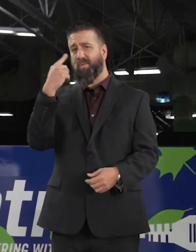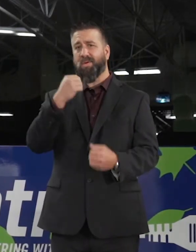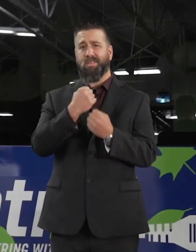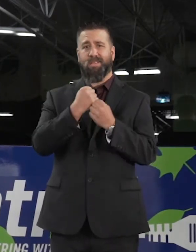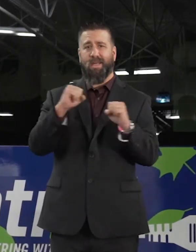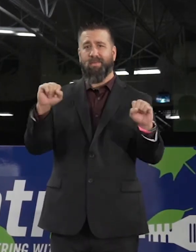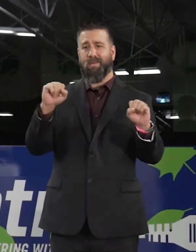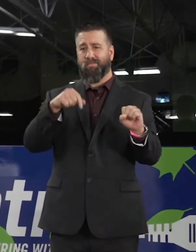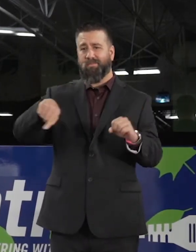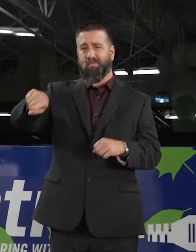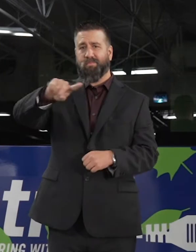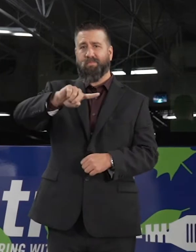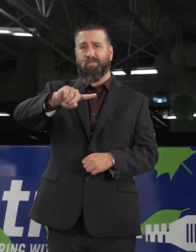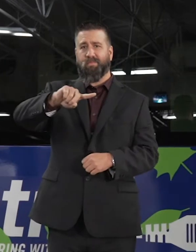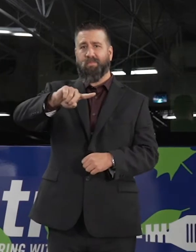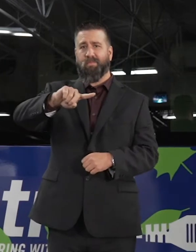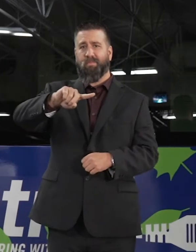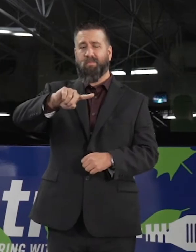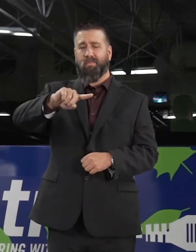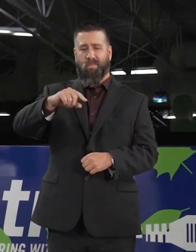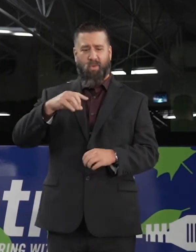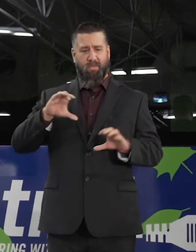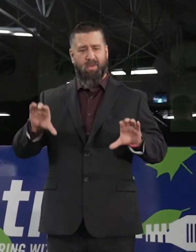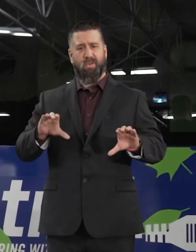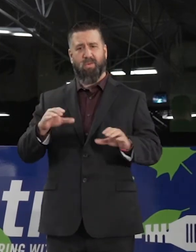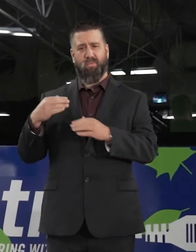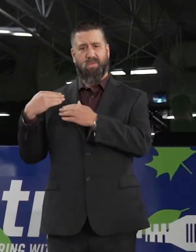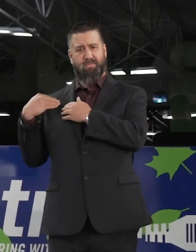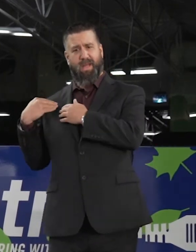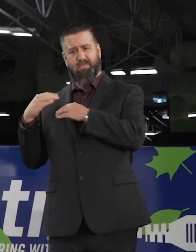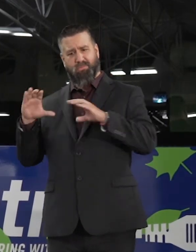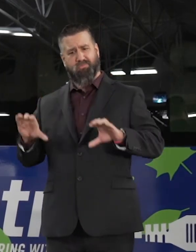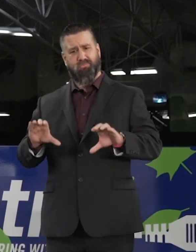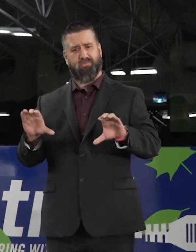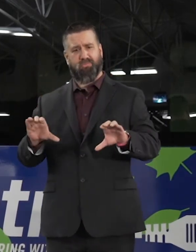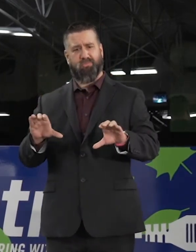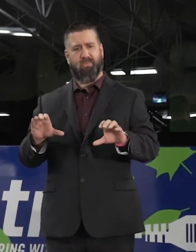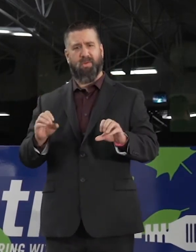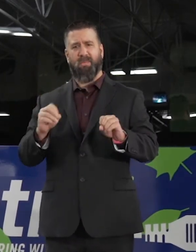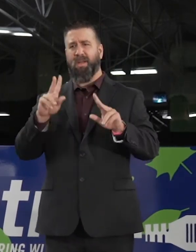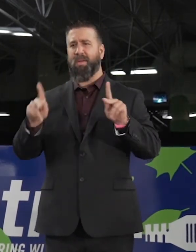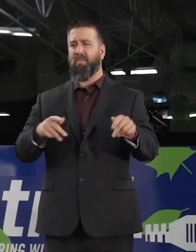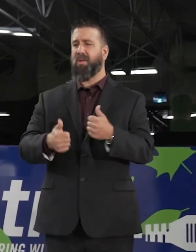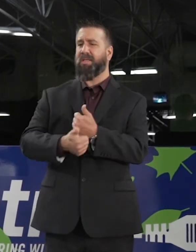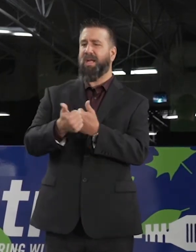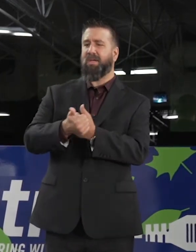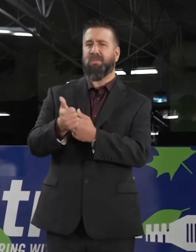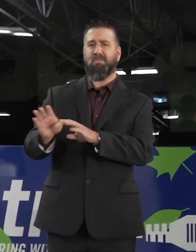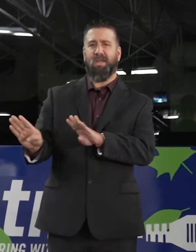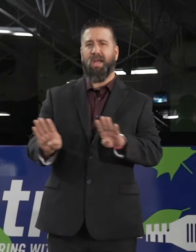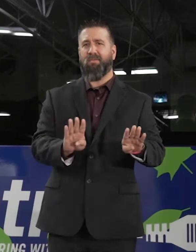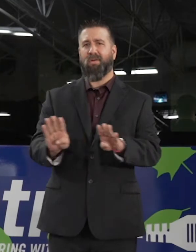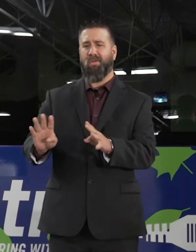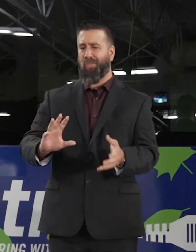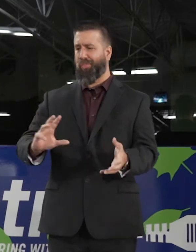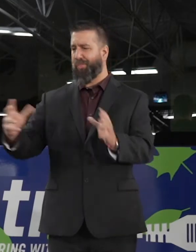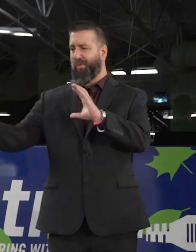against responsible actions with reckless behavior undermines all the sacrifices that we've made.